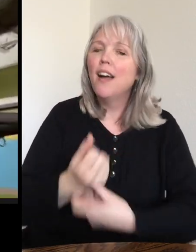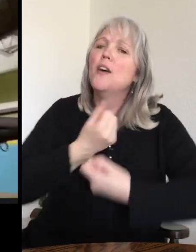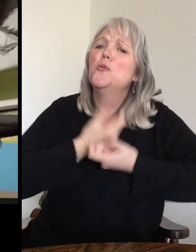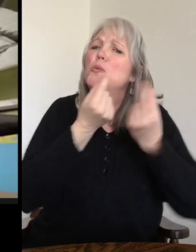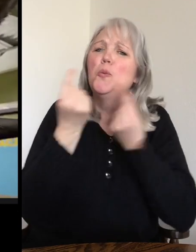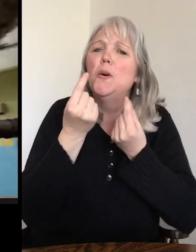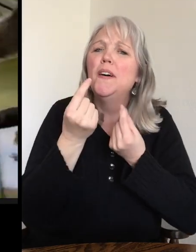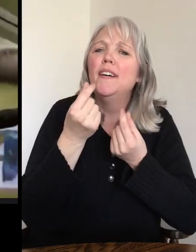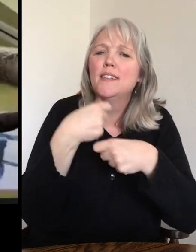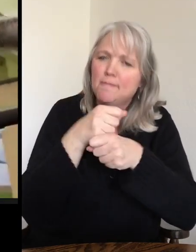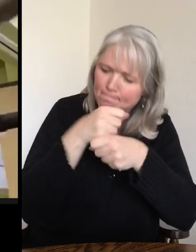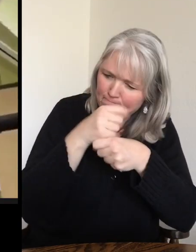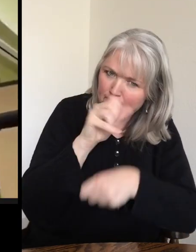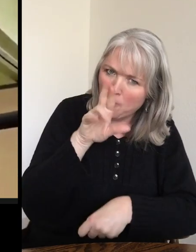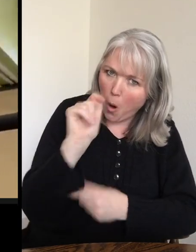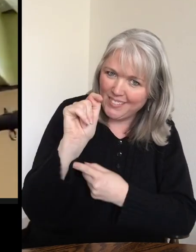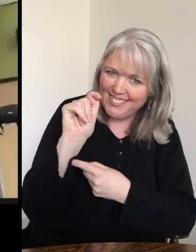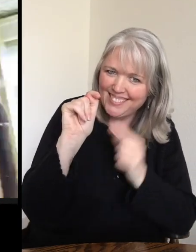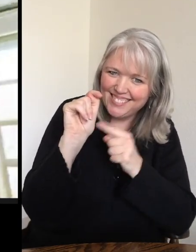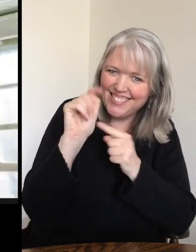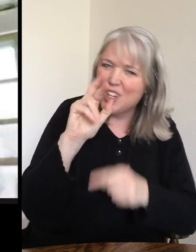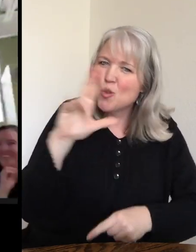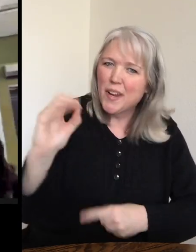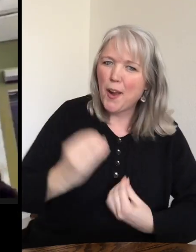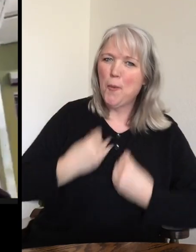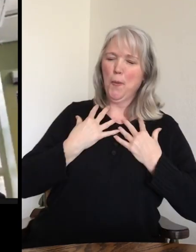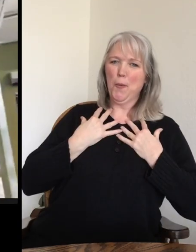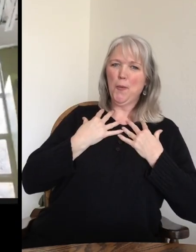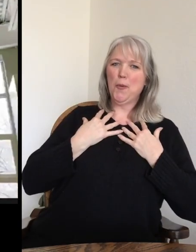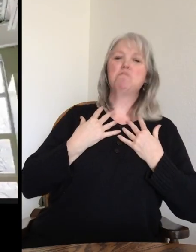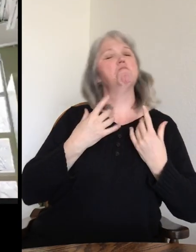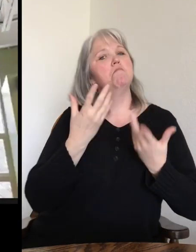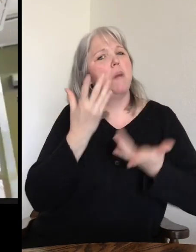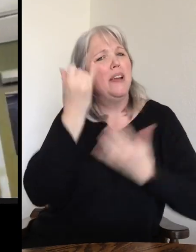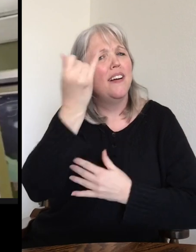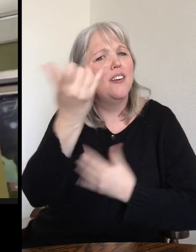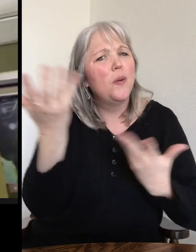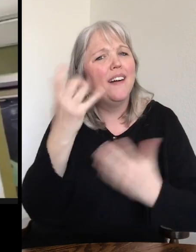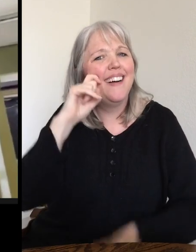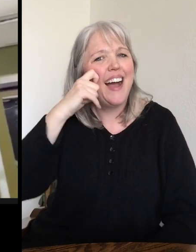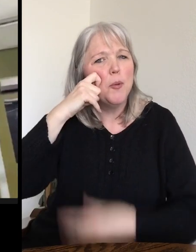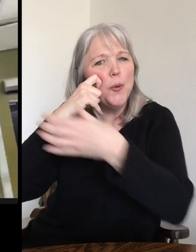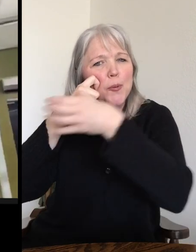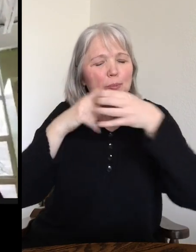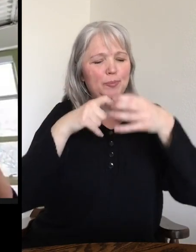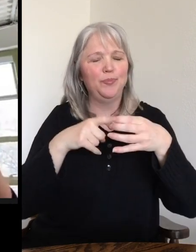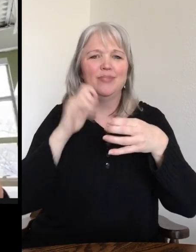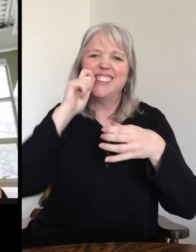love for you guys to make some sort of art that is inspired by Rigo. Whether that be that you get an apple and stick it with